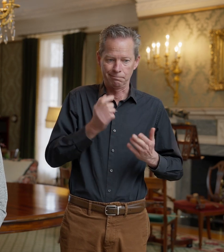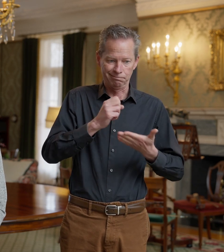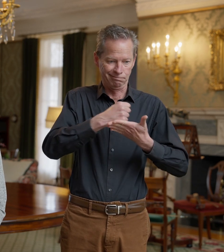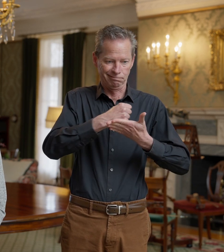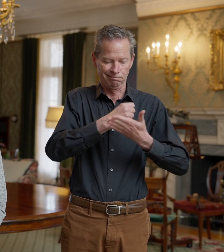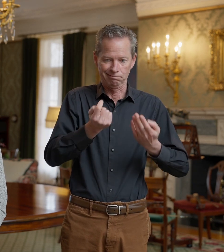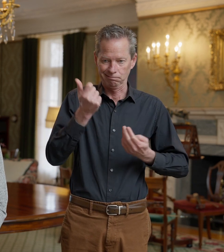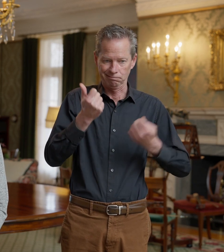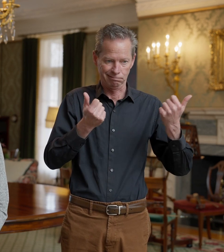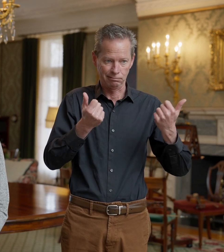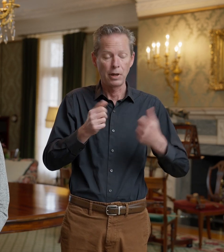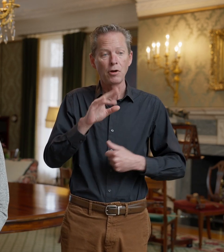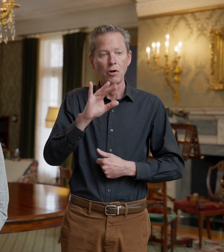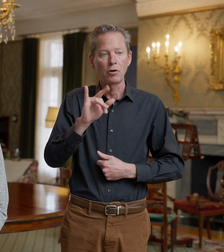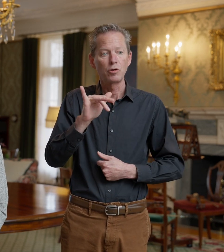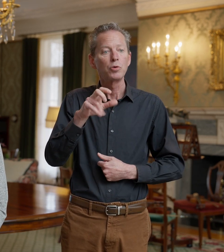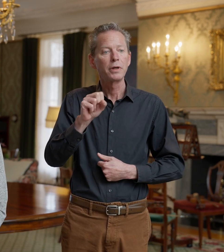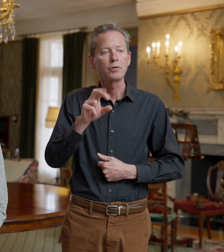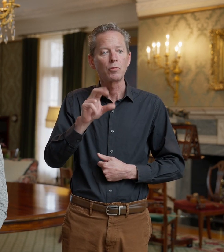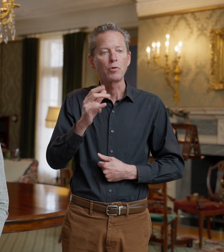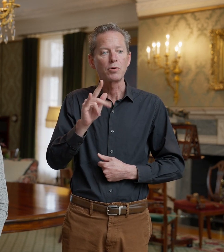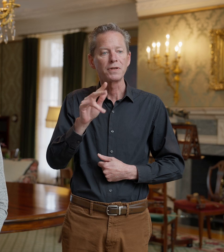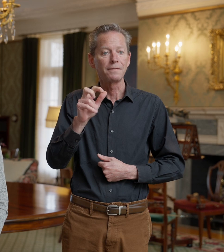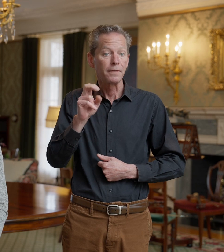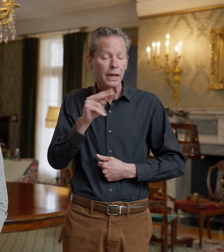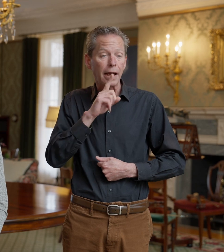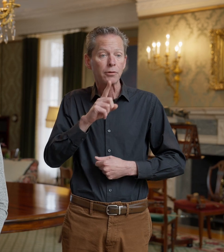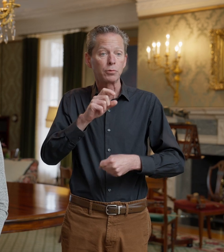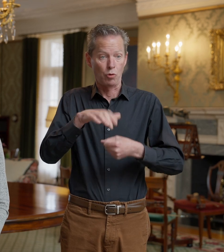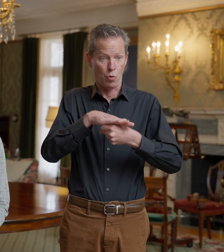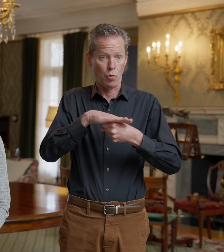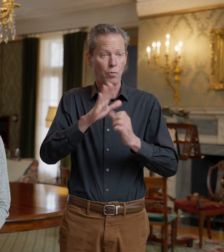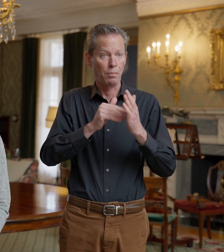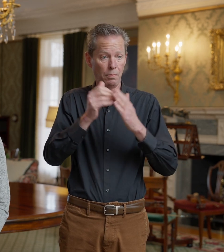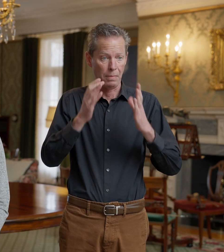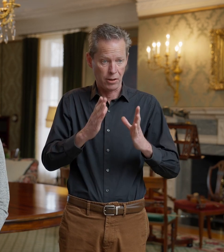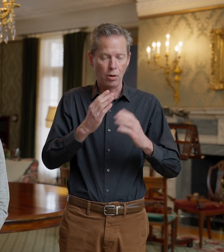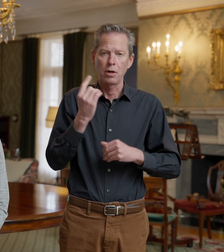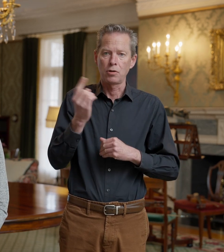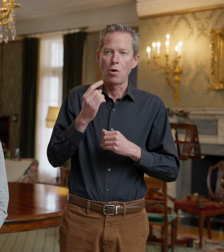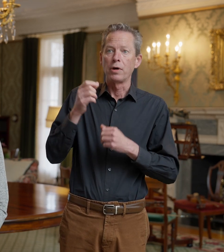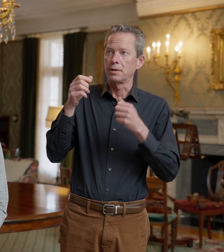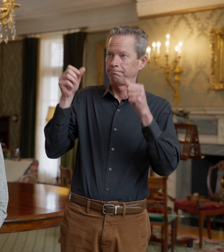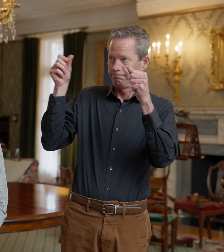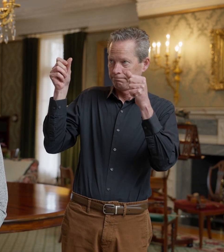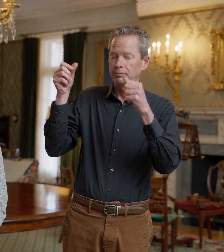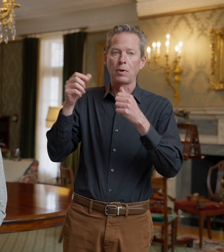It was done by Julius Rolshevin, an actual local painter, and it has always hung on the walls in the living room.